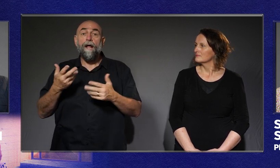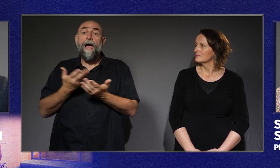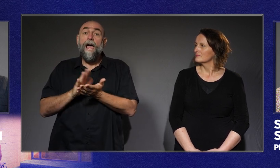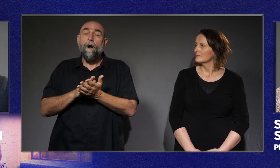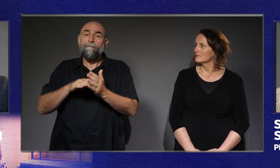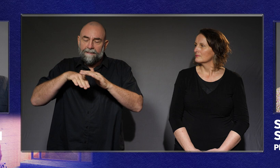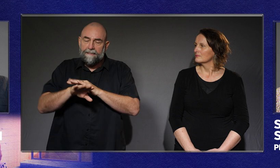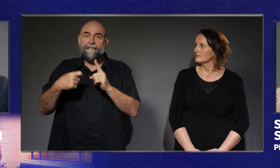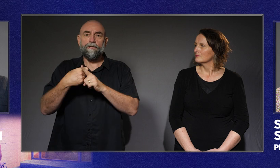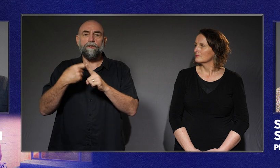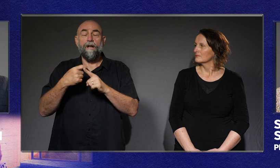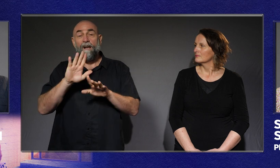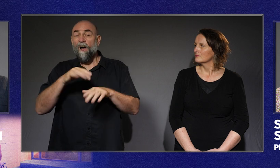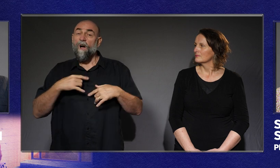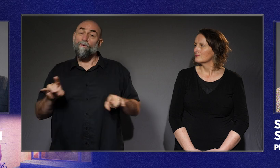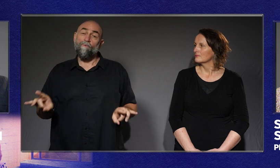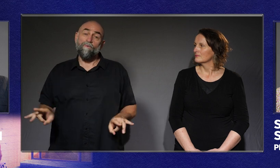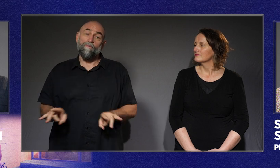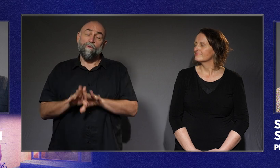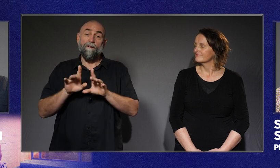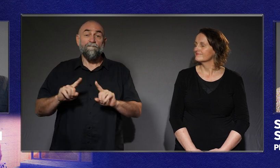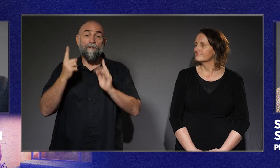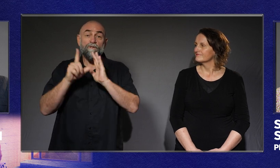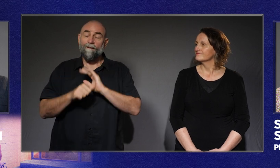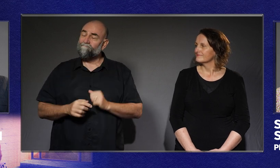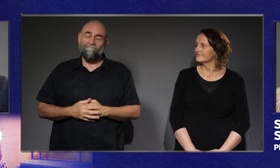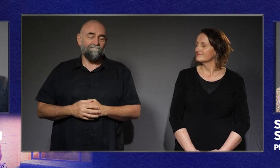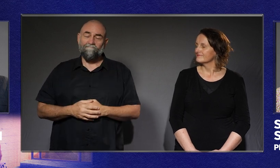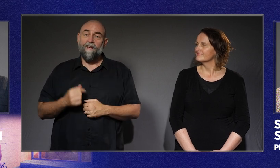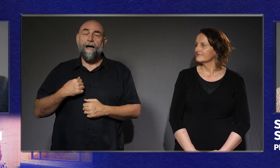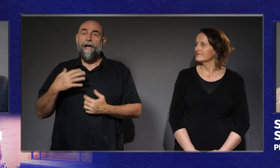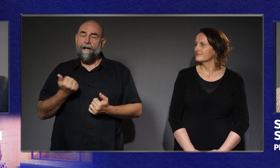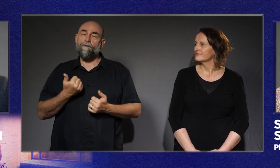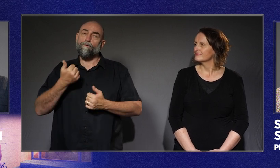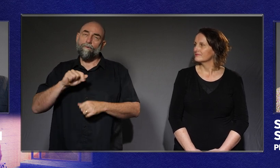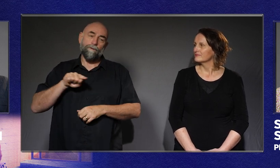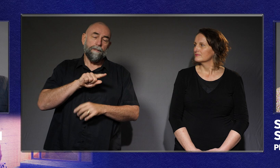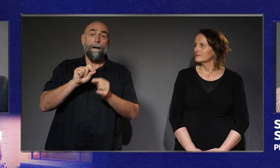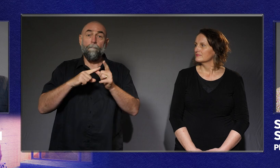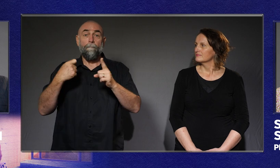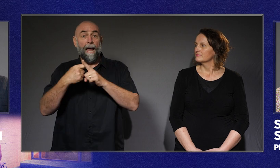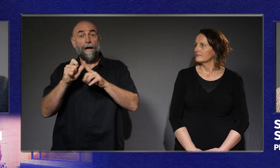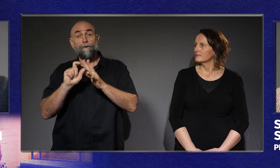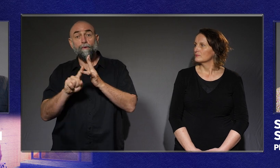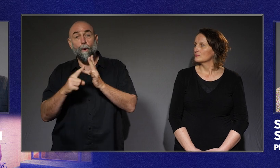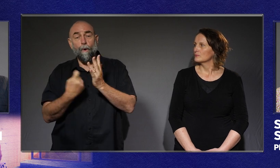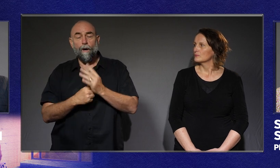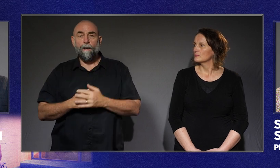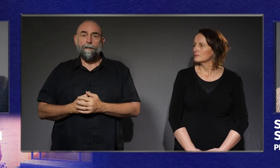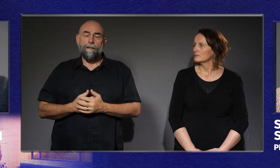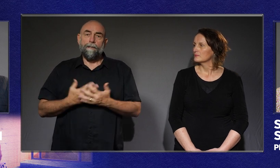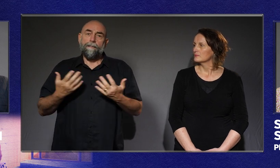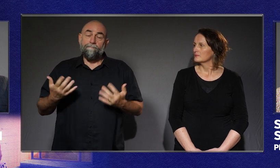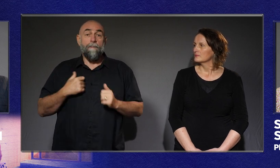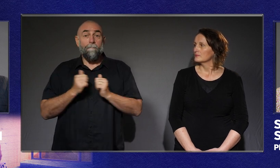Now I'm used to this. It isn't my first time I've had to get into a building through the back door. My mate is two.